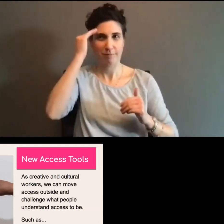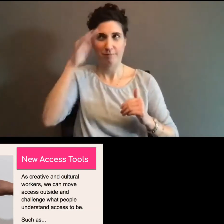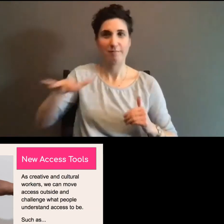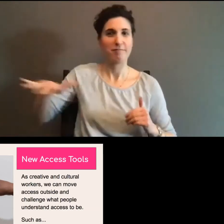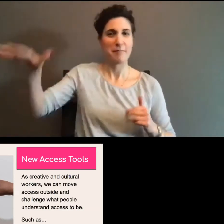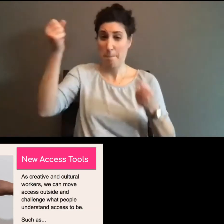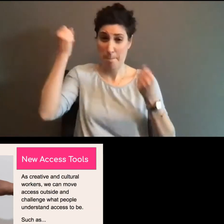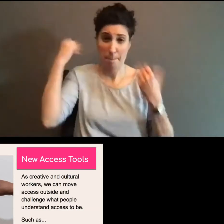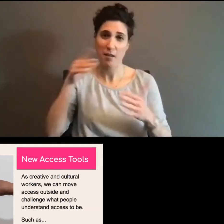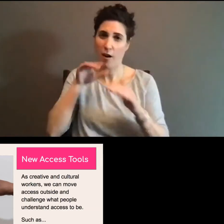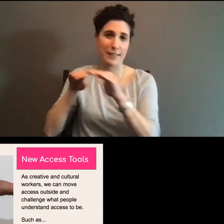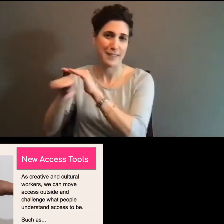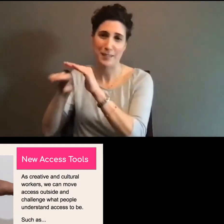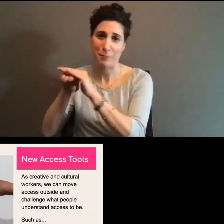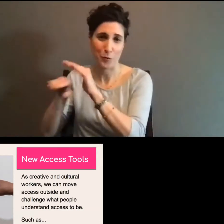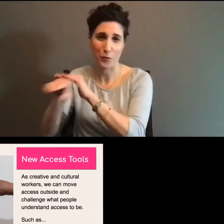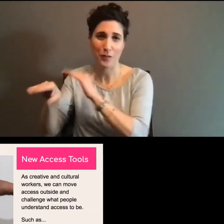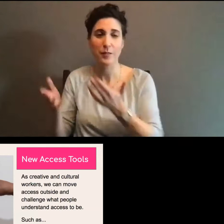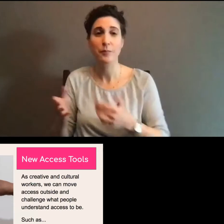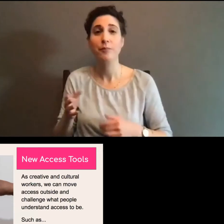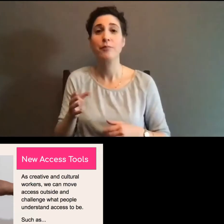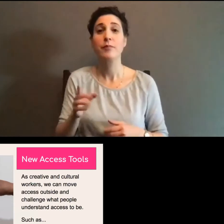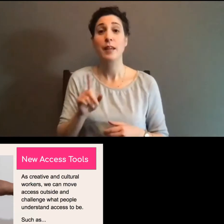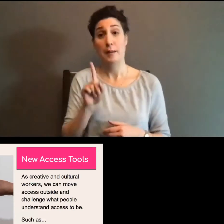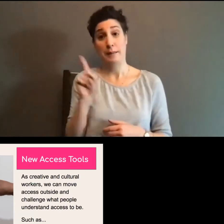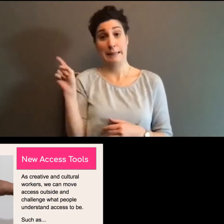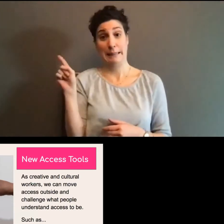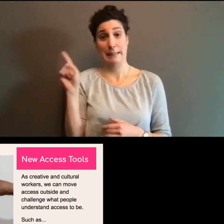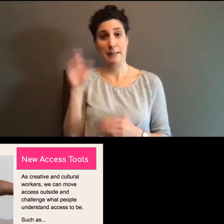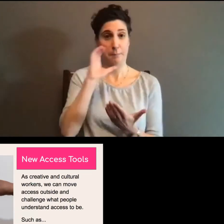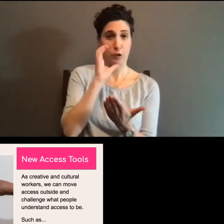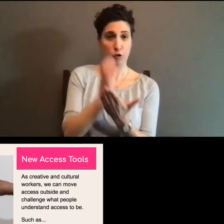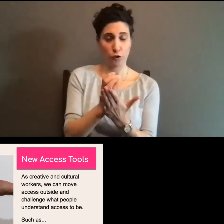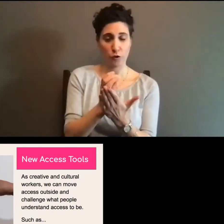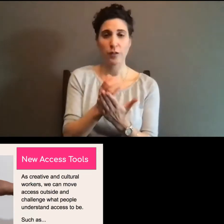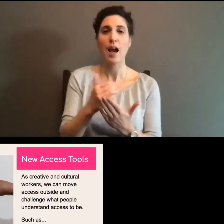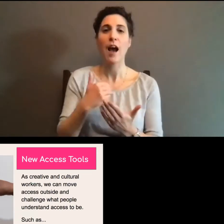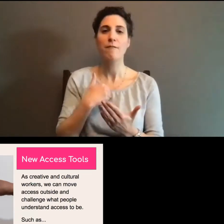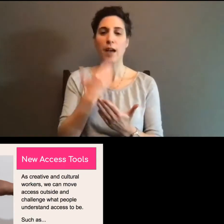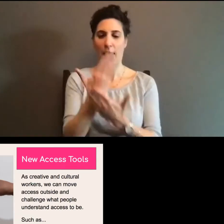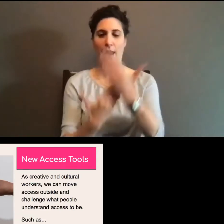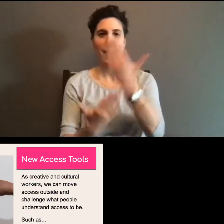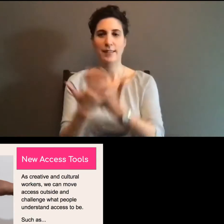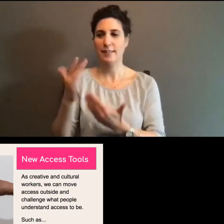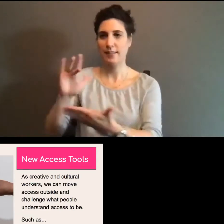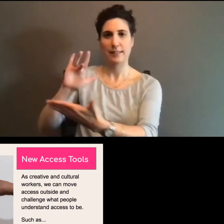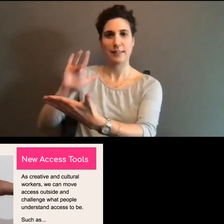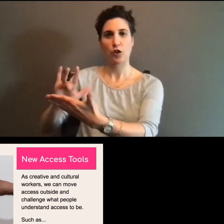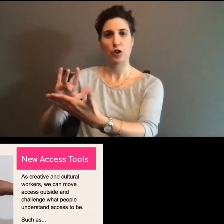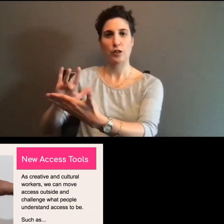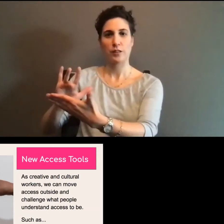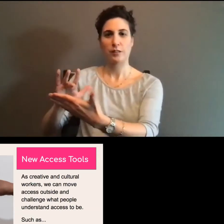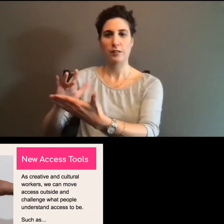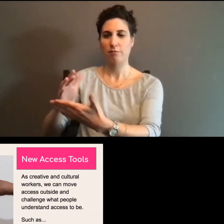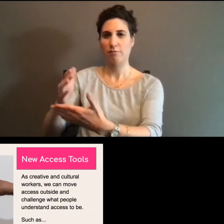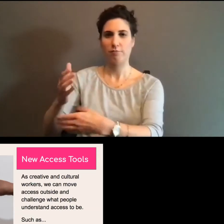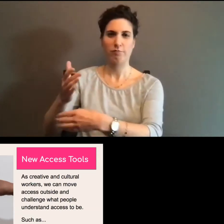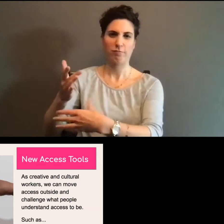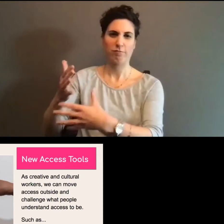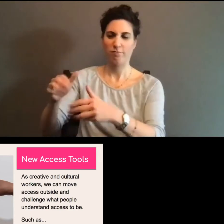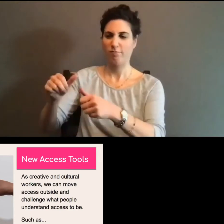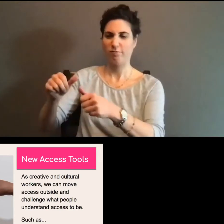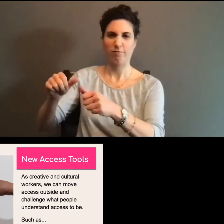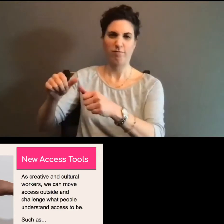see, um, artists Saab Maynar's hands touching a piece of work that they created. It's another heart.